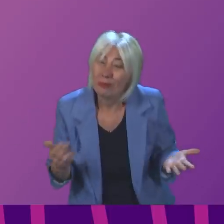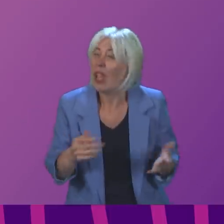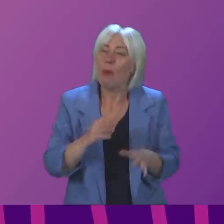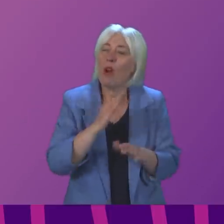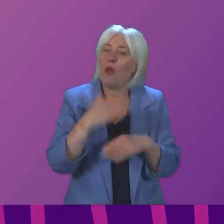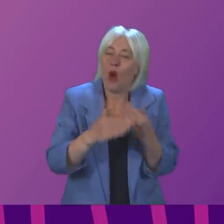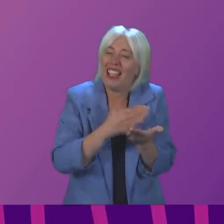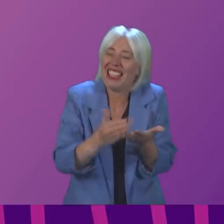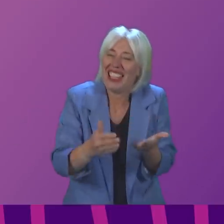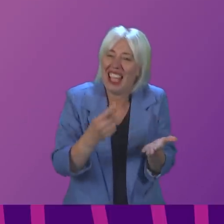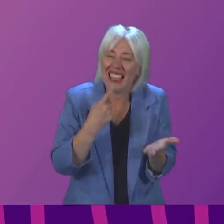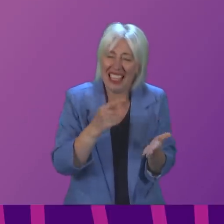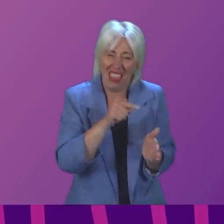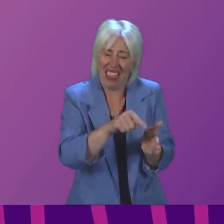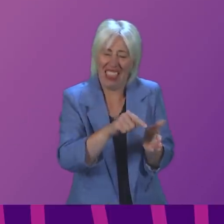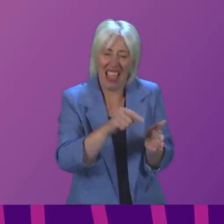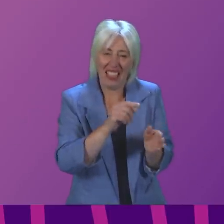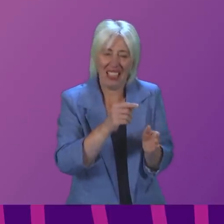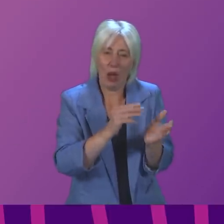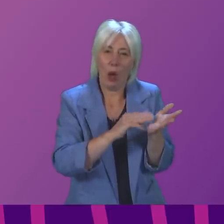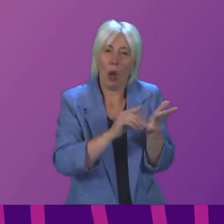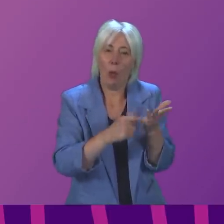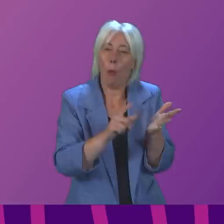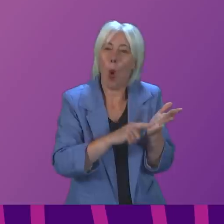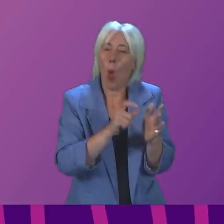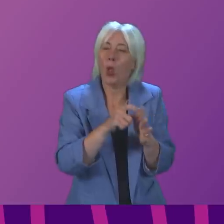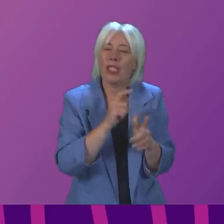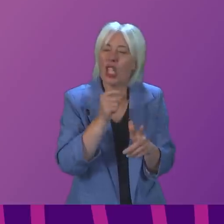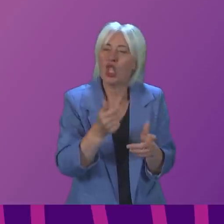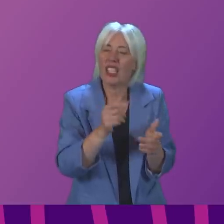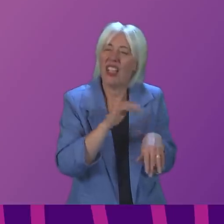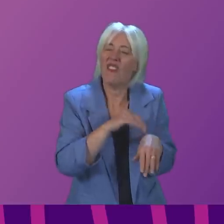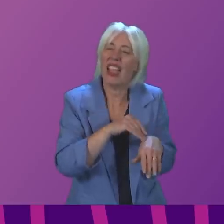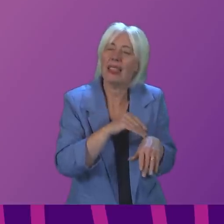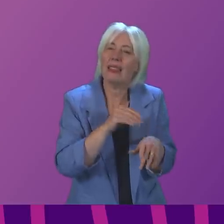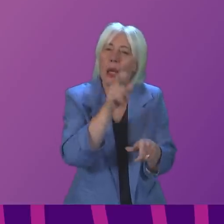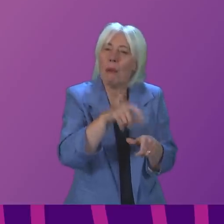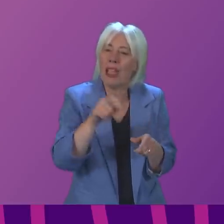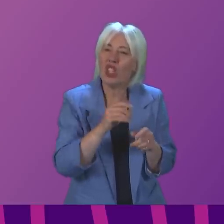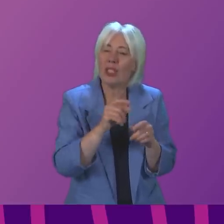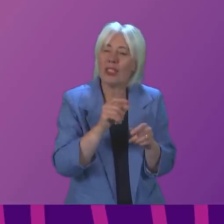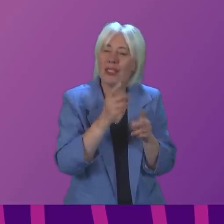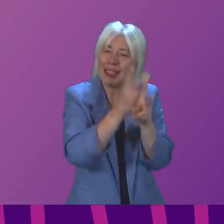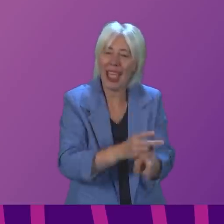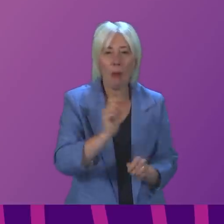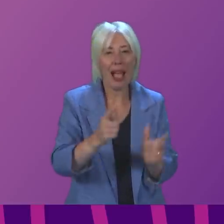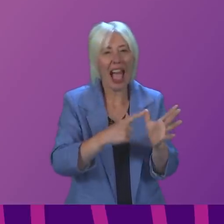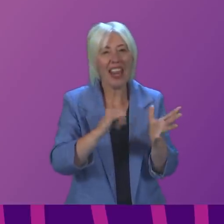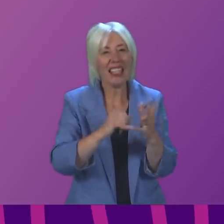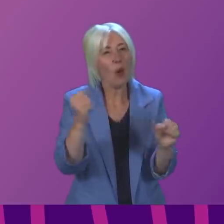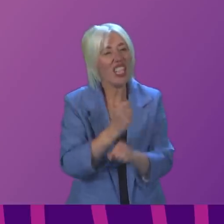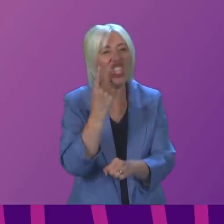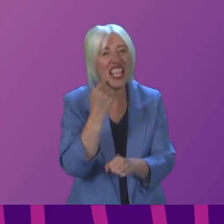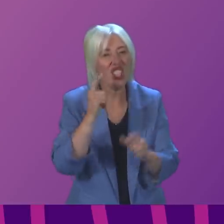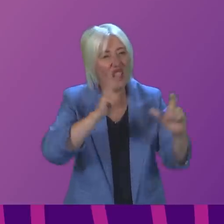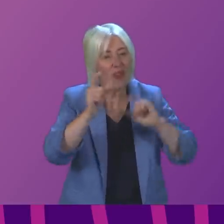clear that they did not affect patient care. That's what Anna Sarwar did yesterday. I think that is crossing the line from raising legitimate issues to